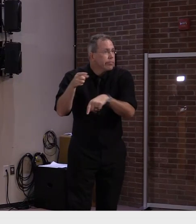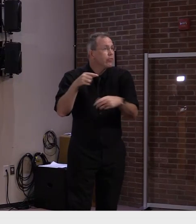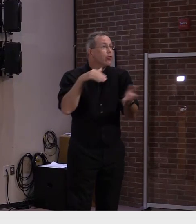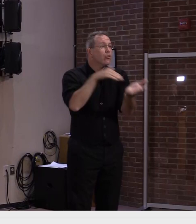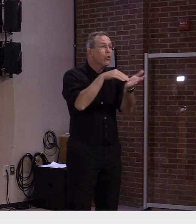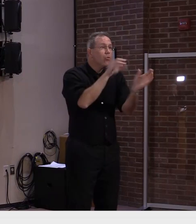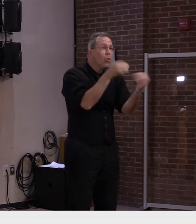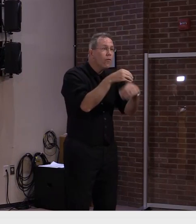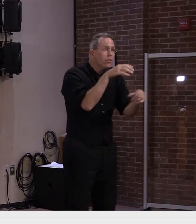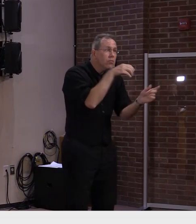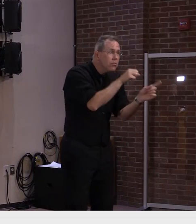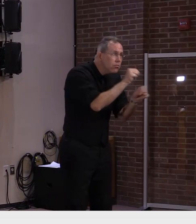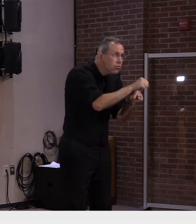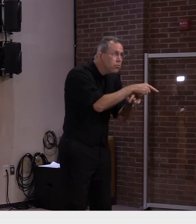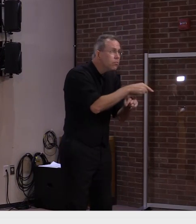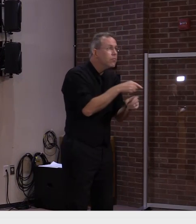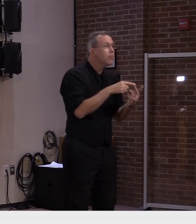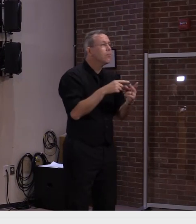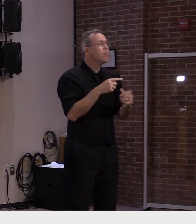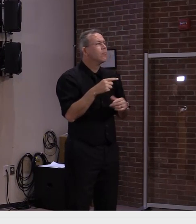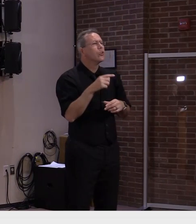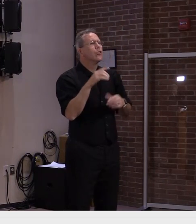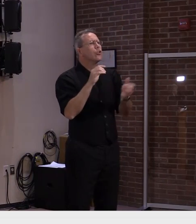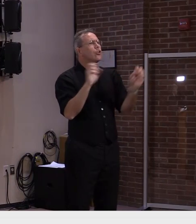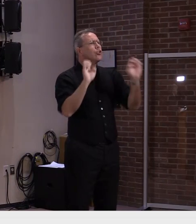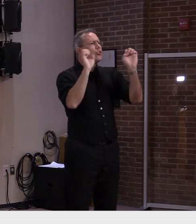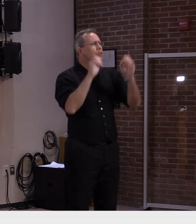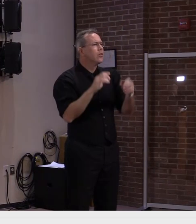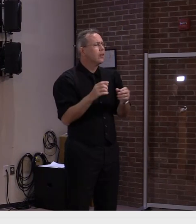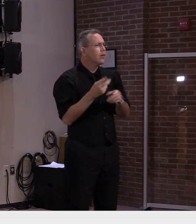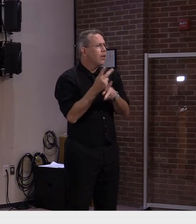urgent care facility associated with a hospital.